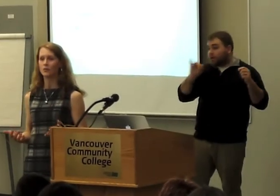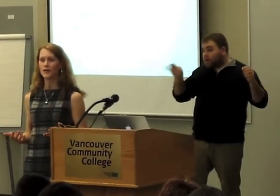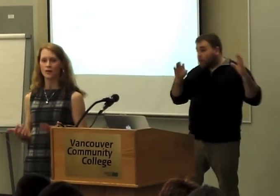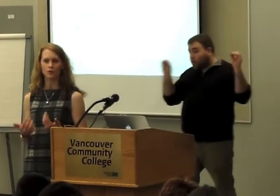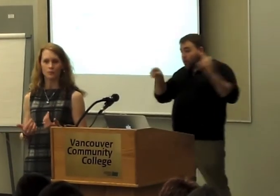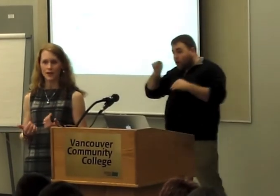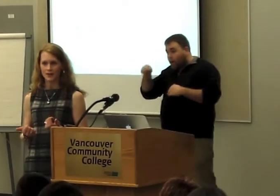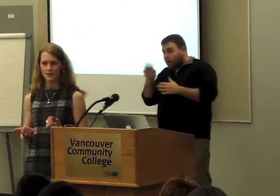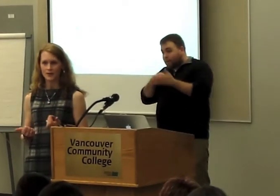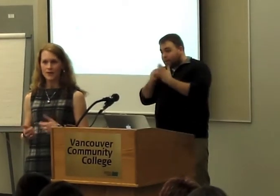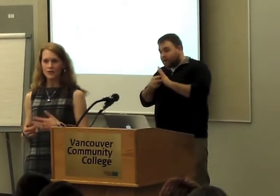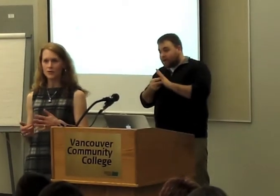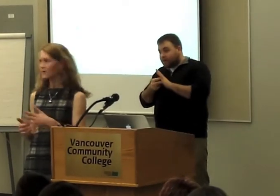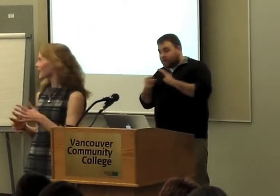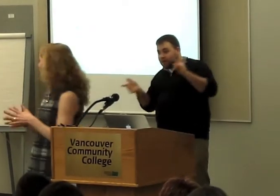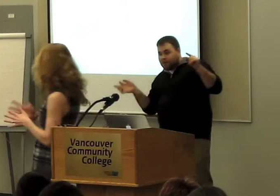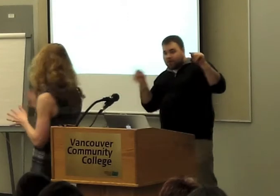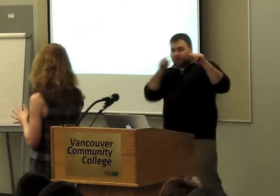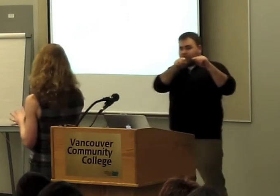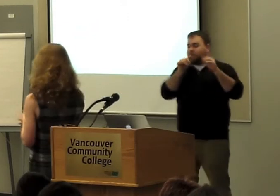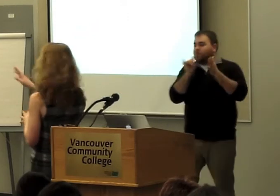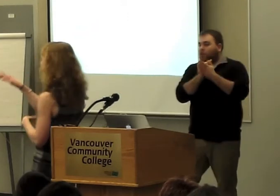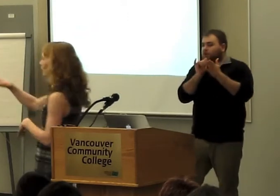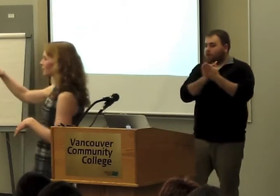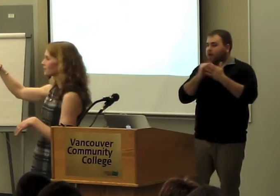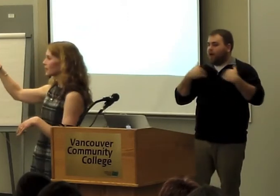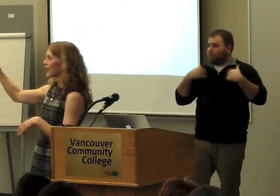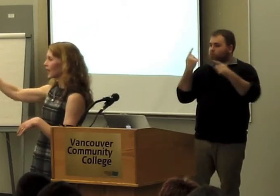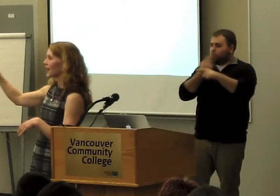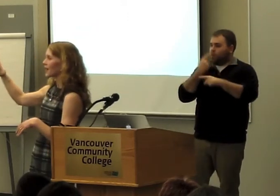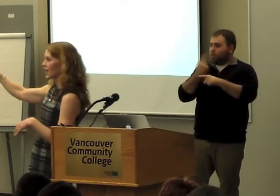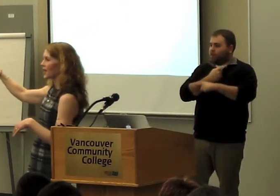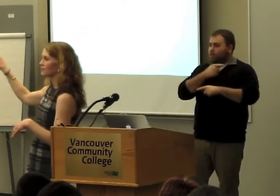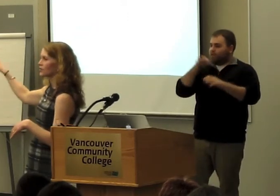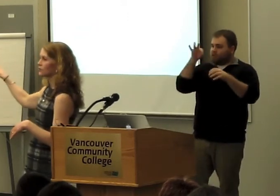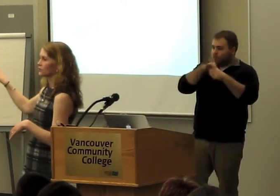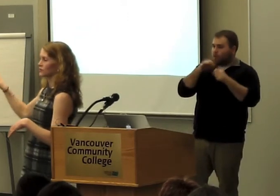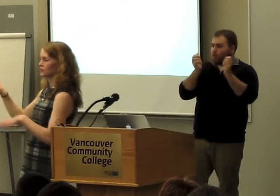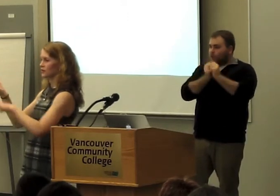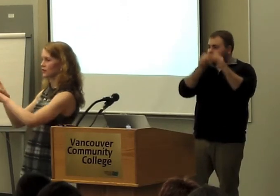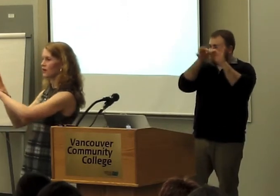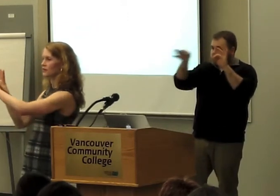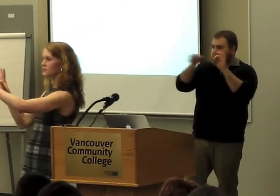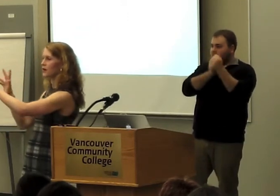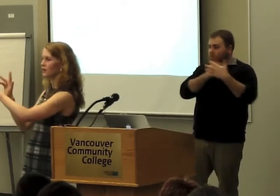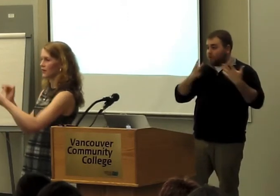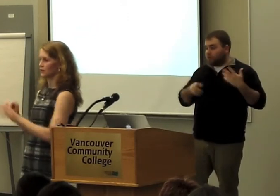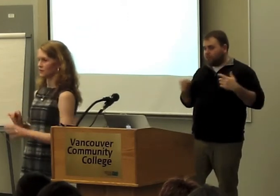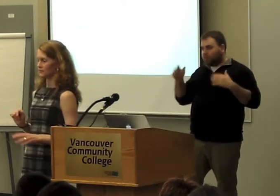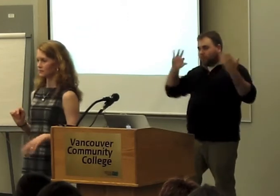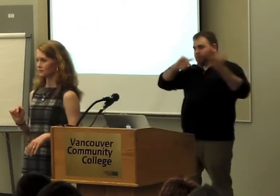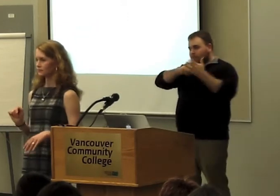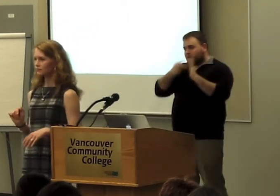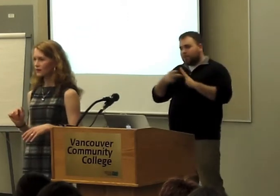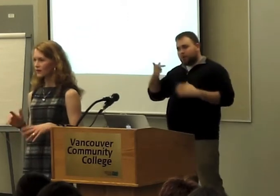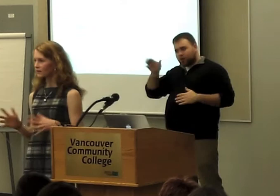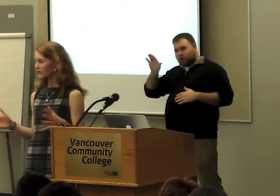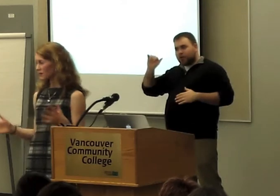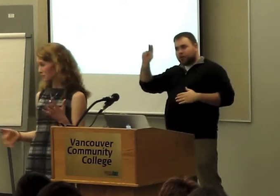very crucial ways, our own bodies. So if I had written on the board there, I have news, just all small letters,